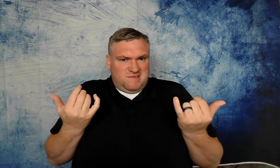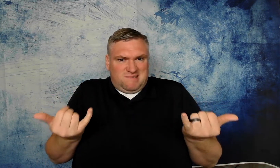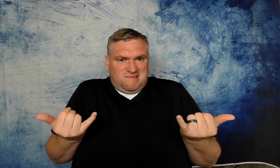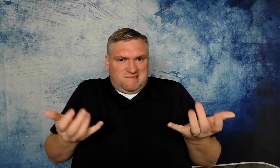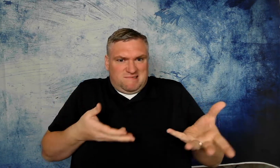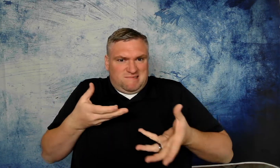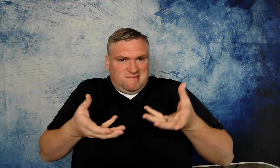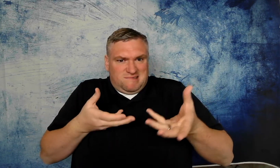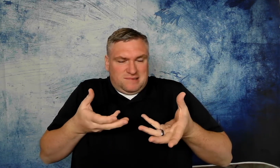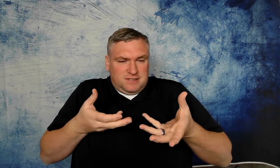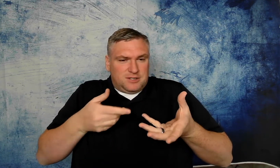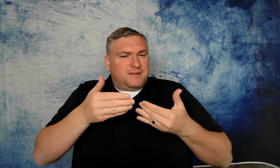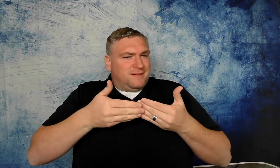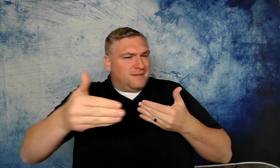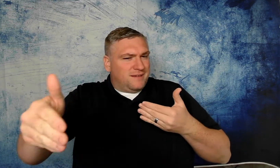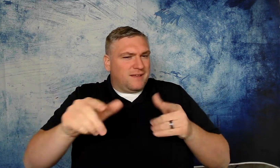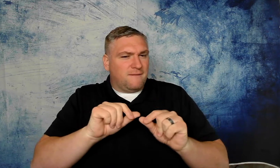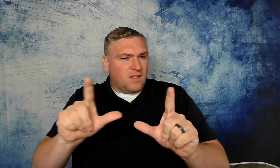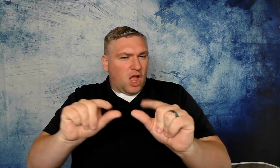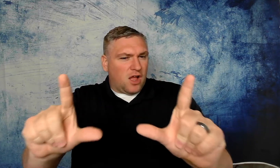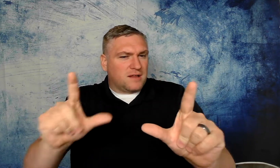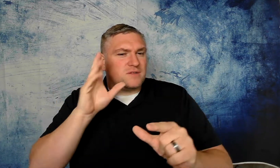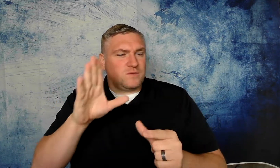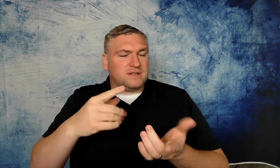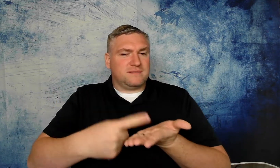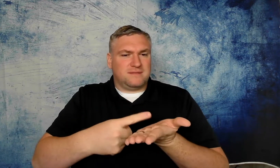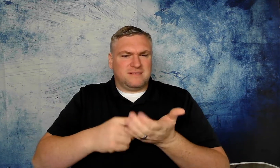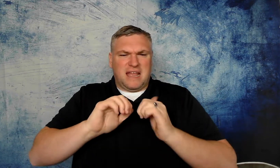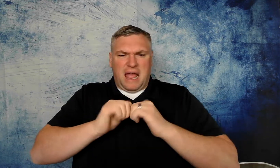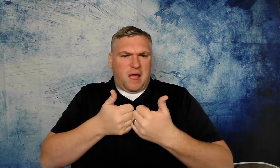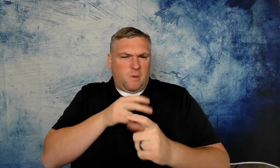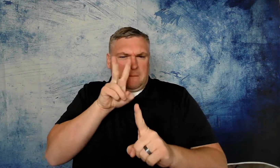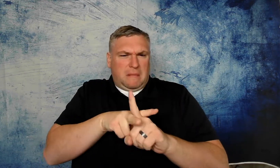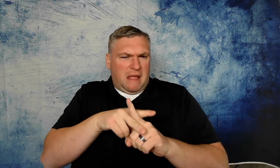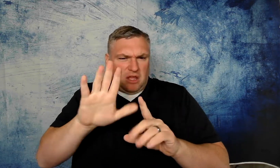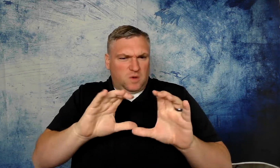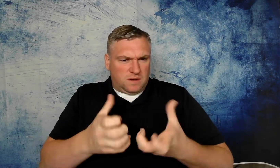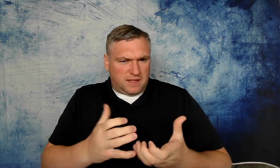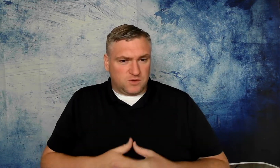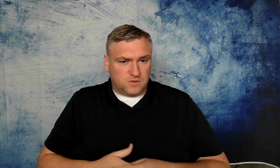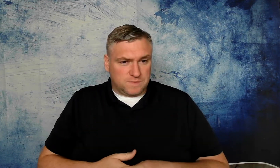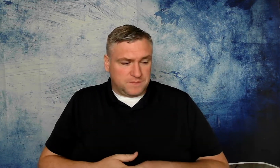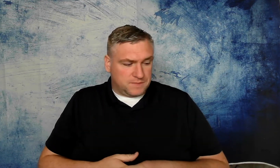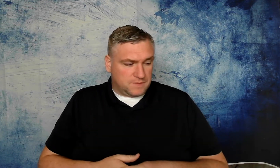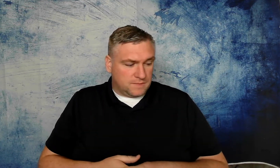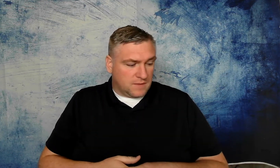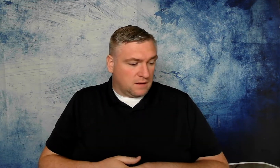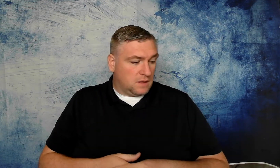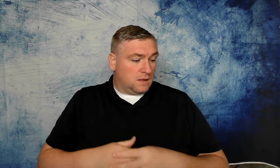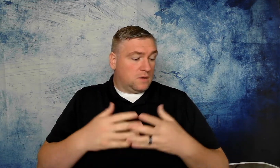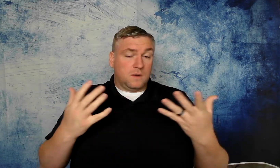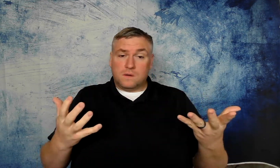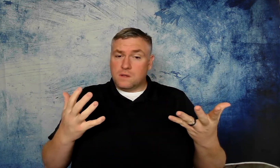meeting so what do we do with it now and that's where we're going to do this vlog series to talk about that